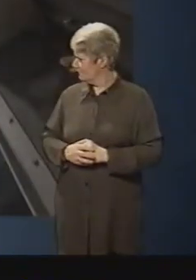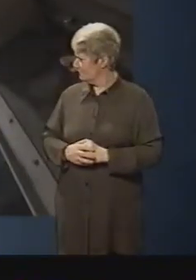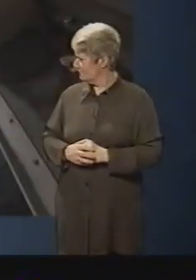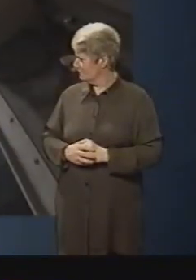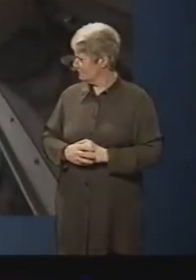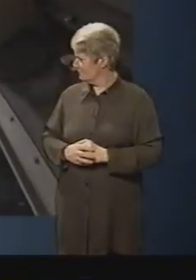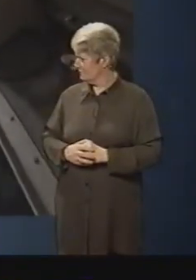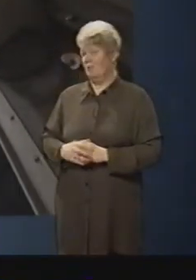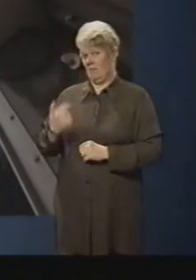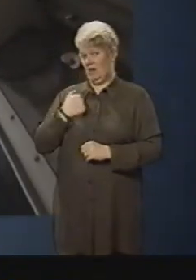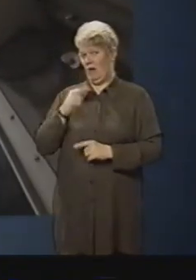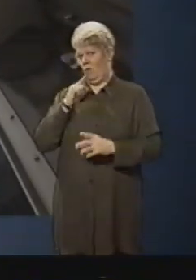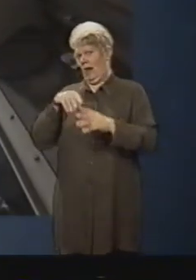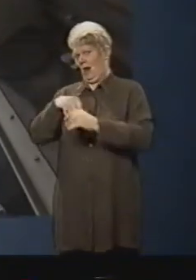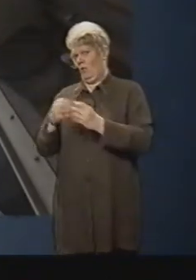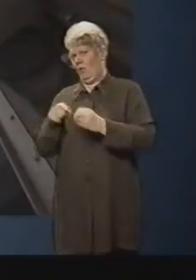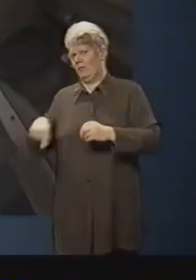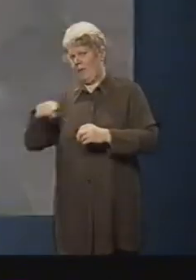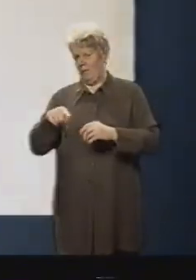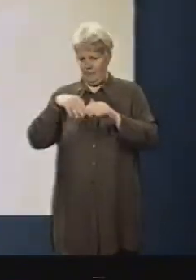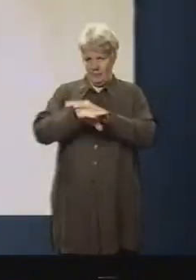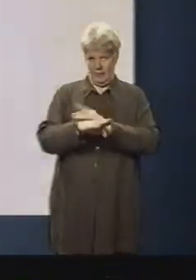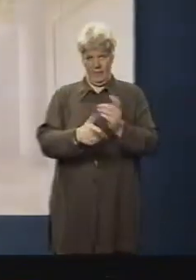of training, I'm going to step into one of its fires.